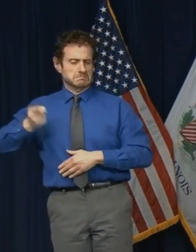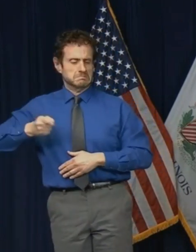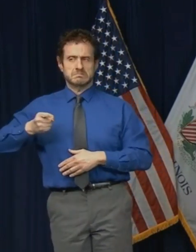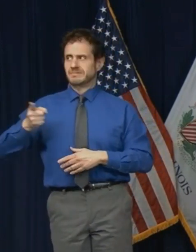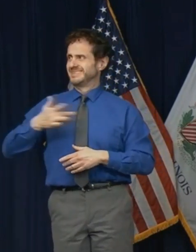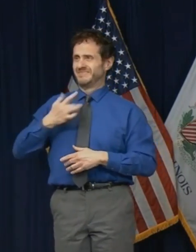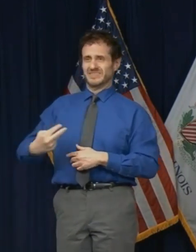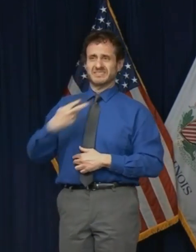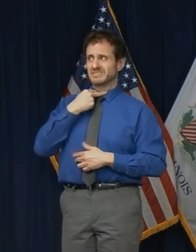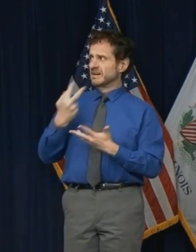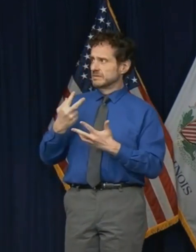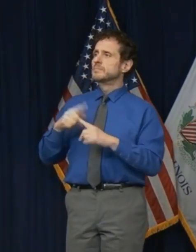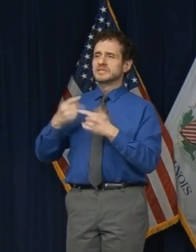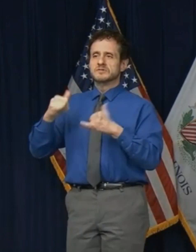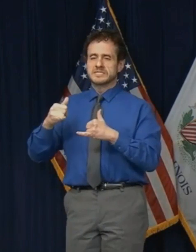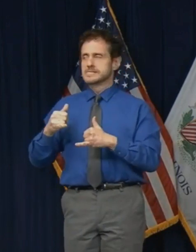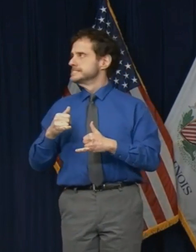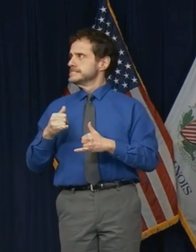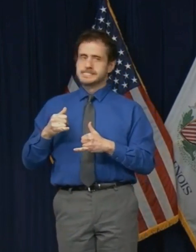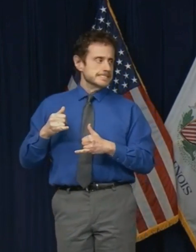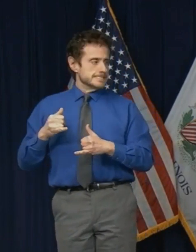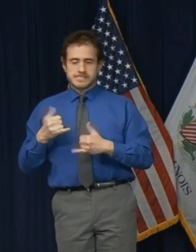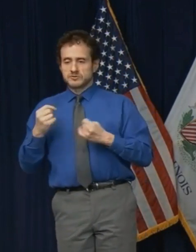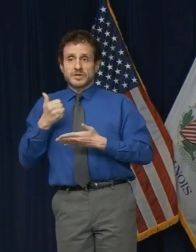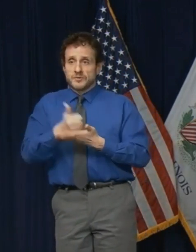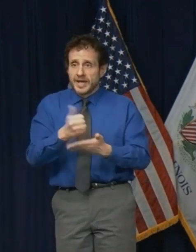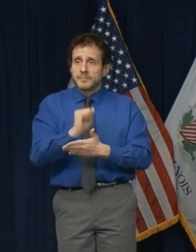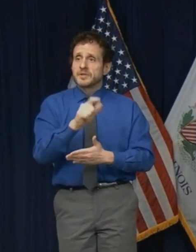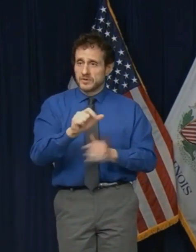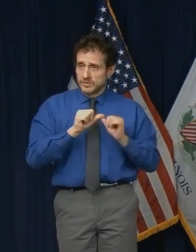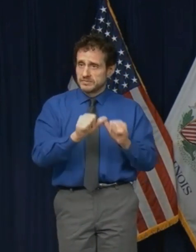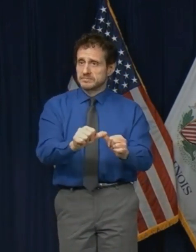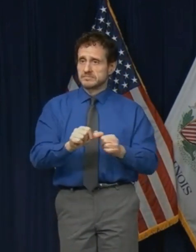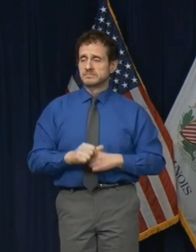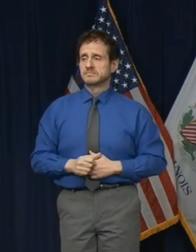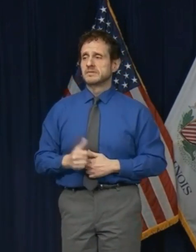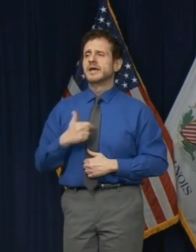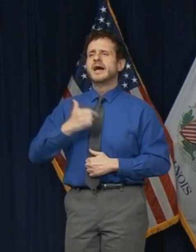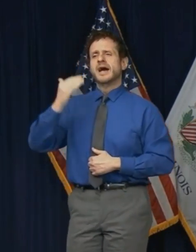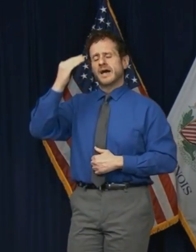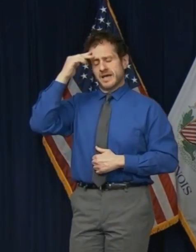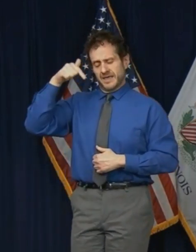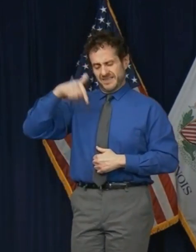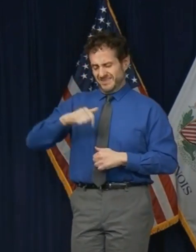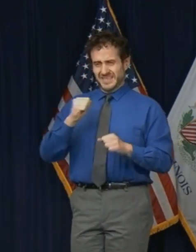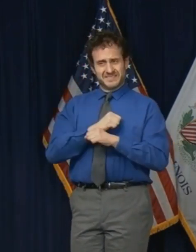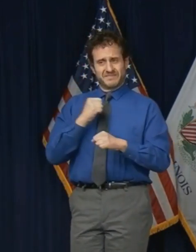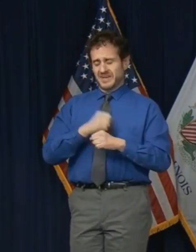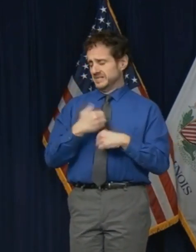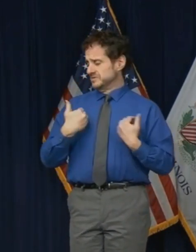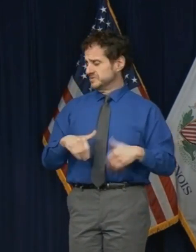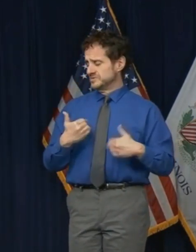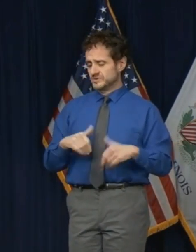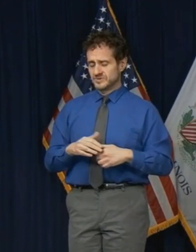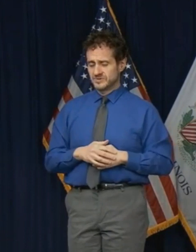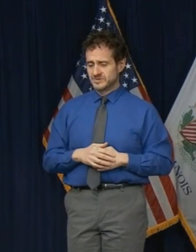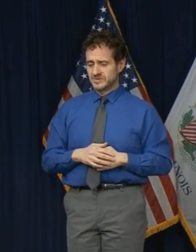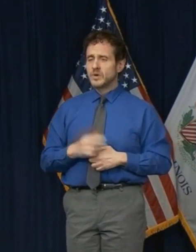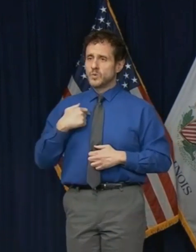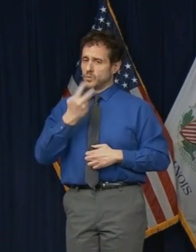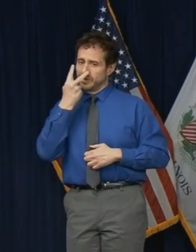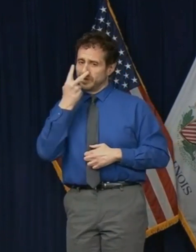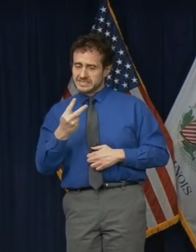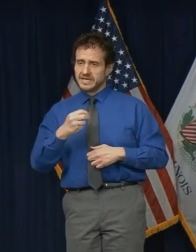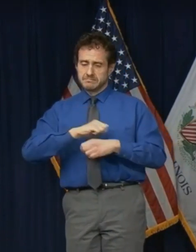To all who are listening, I just want to say I know that this fight has taken on a new meaning as COVID-19's